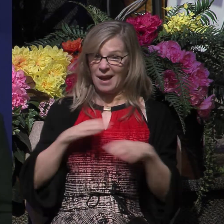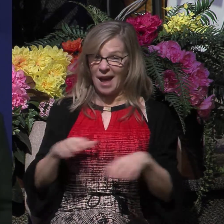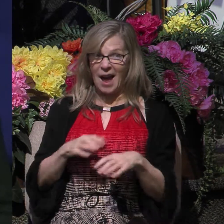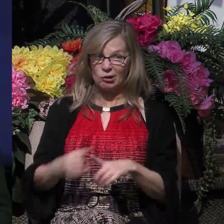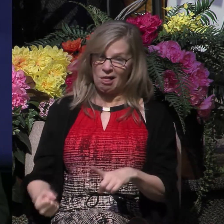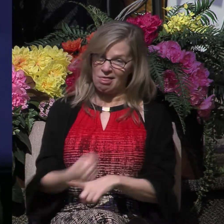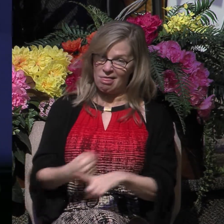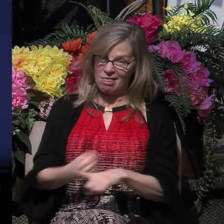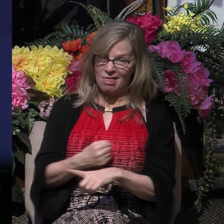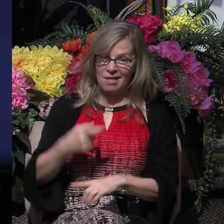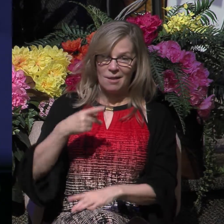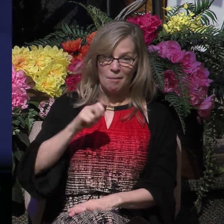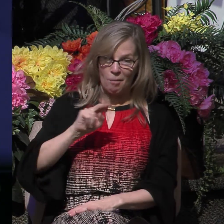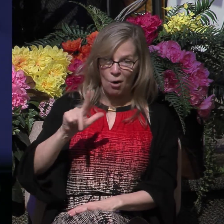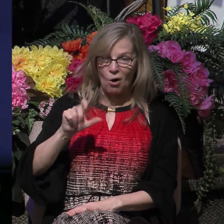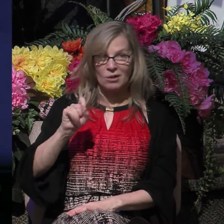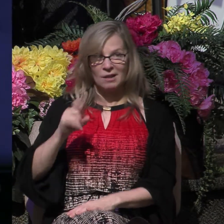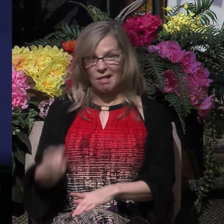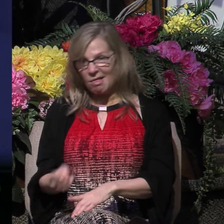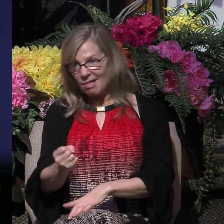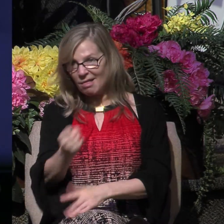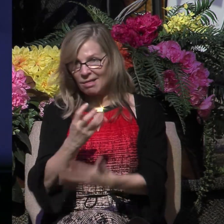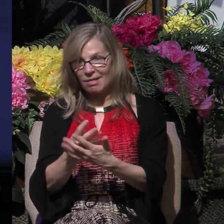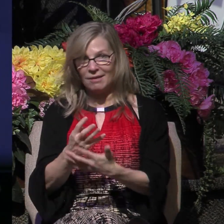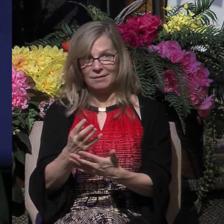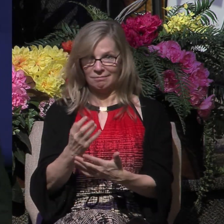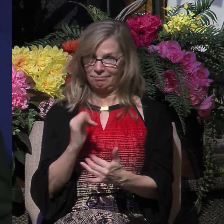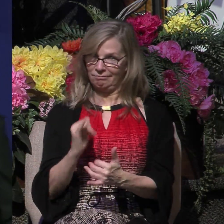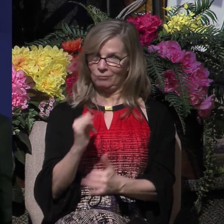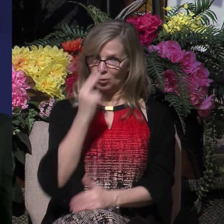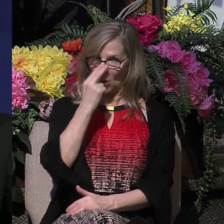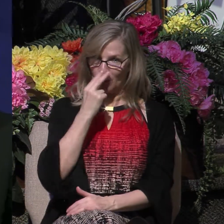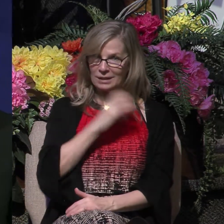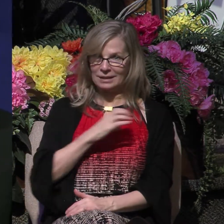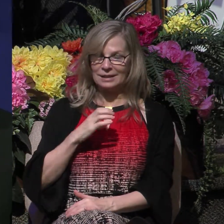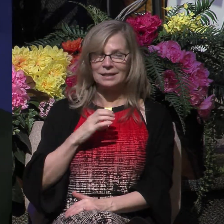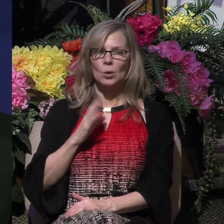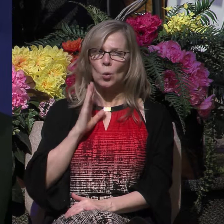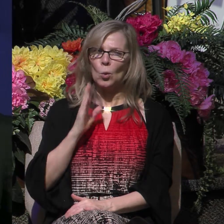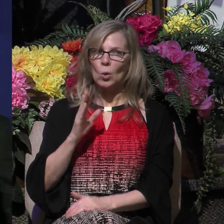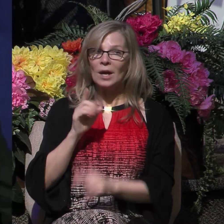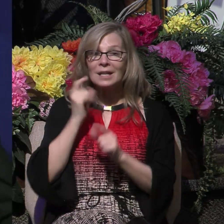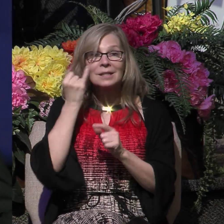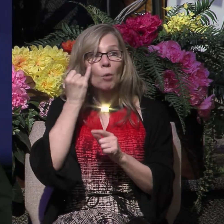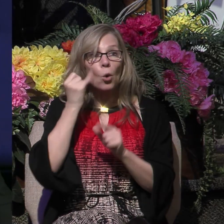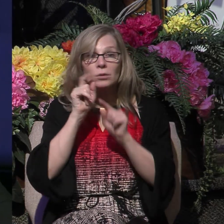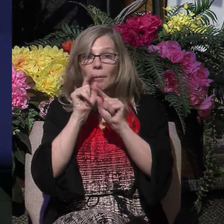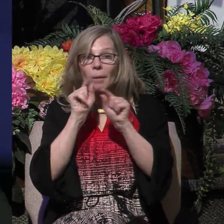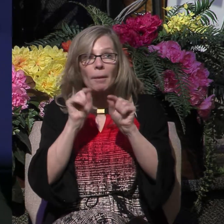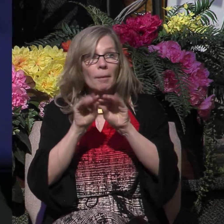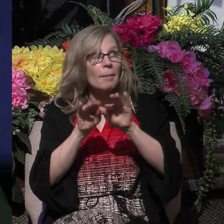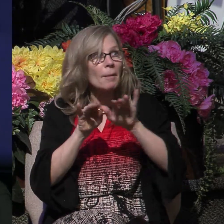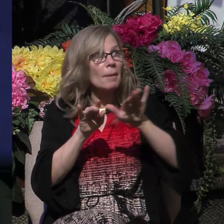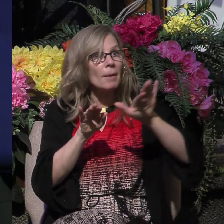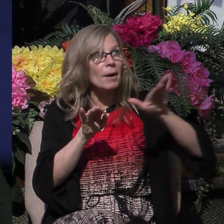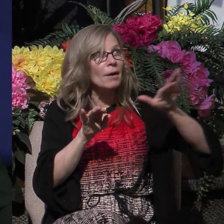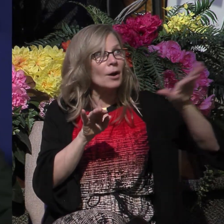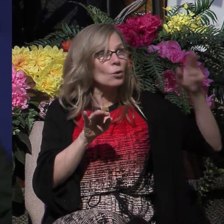mistreating Paul and Silas' Roman citizens could have devastating effects and consequences on them as well as on their city.